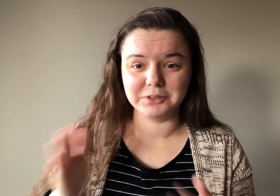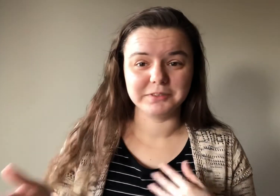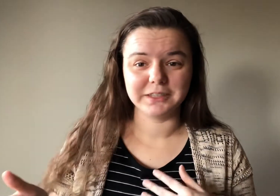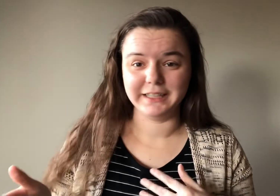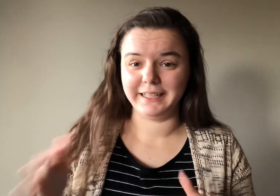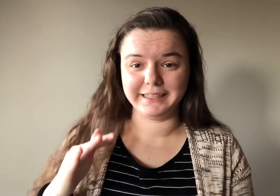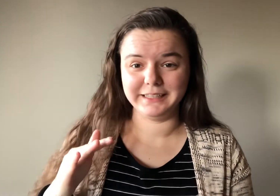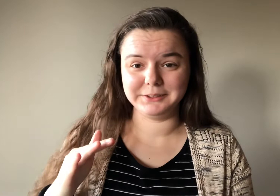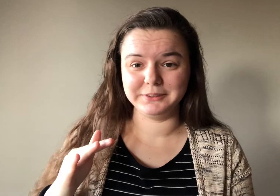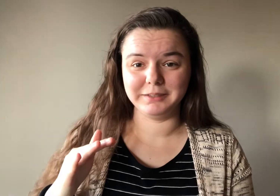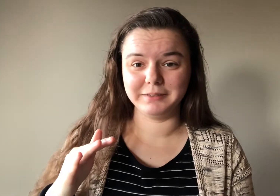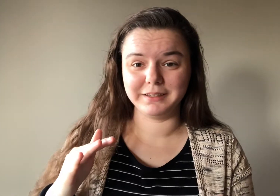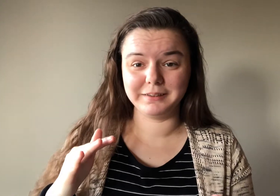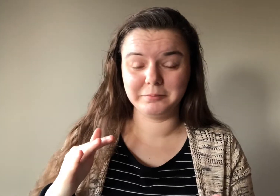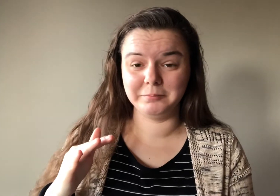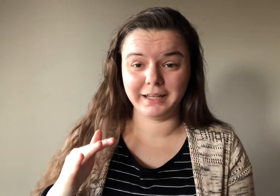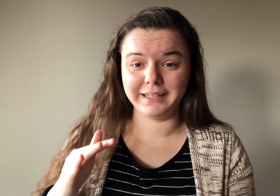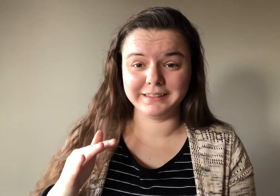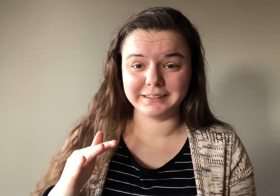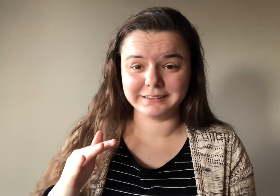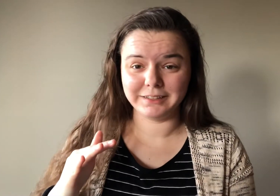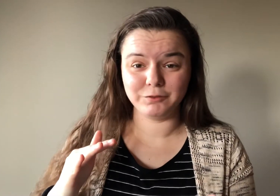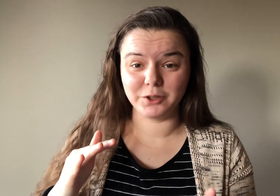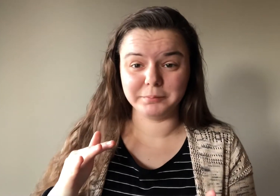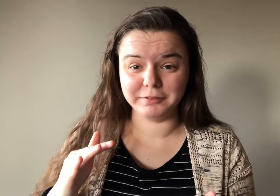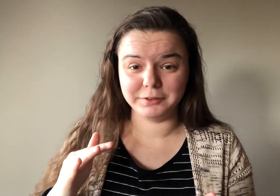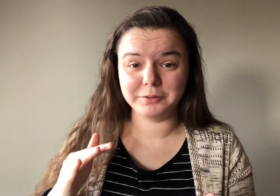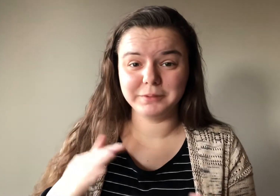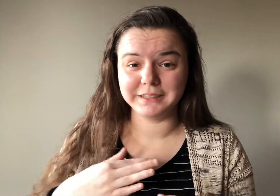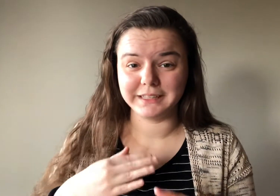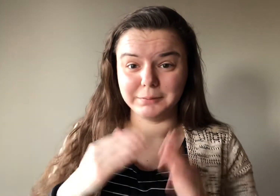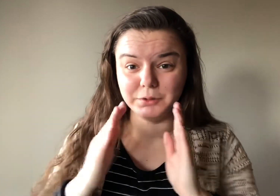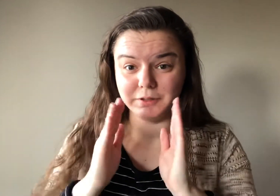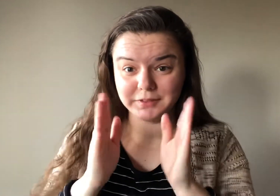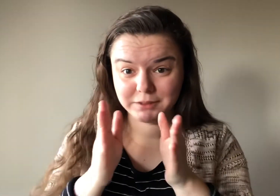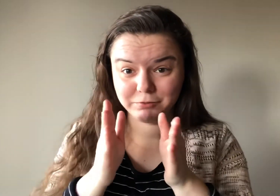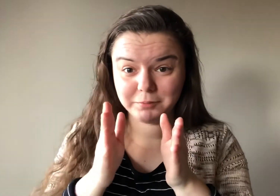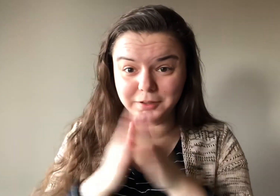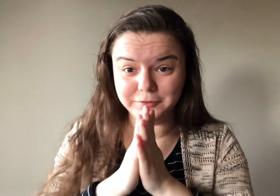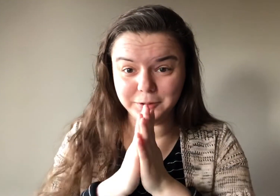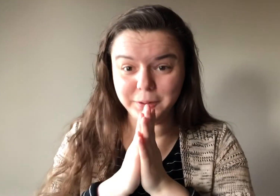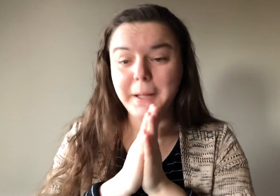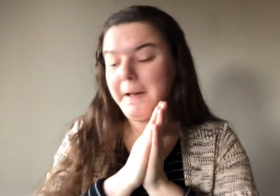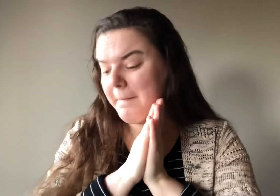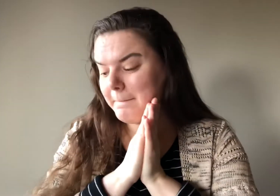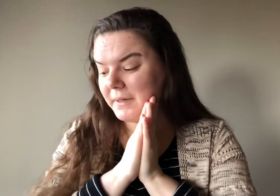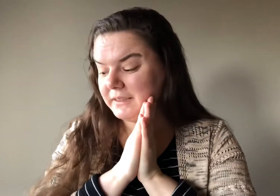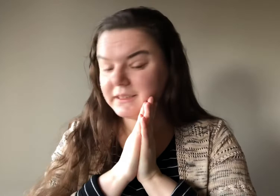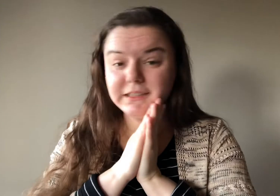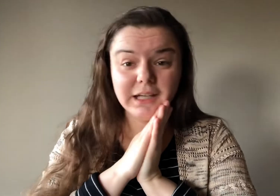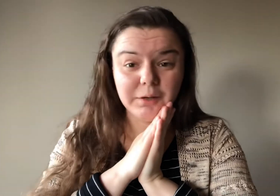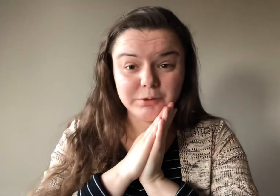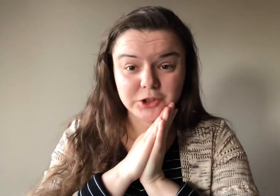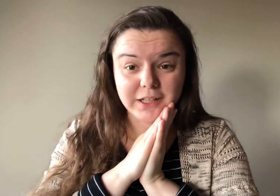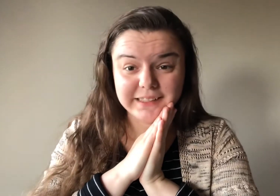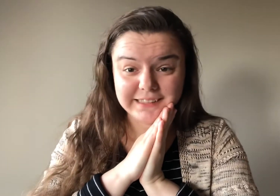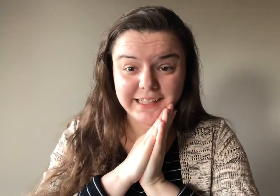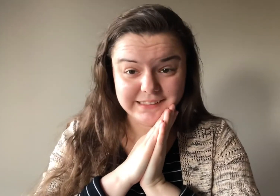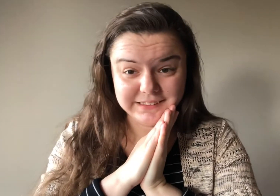over and I can't do that with my editing software on my phone because I upload everything from my phone, but I will try to add in